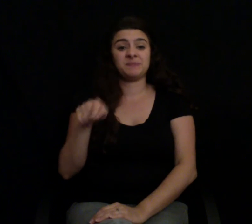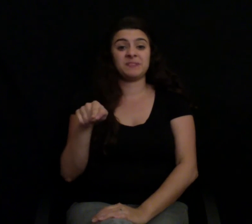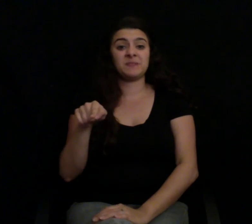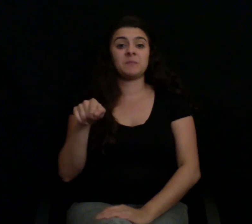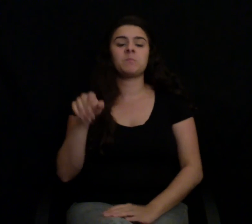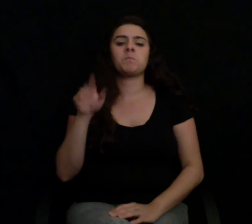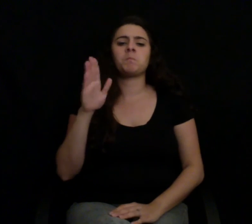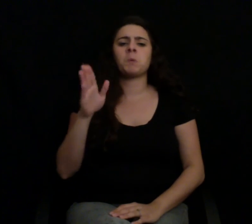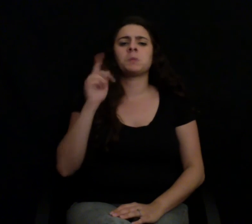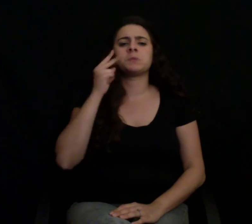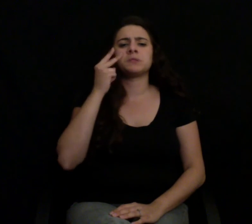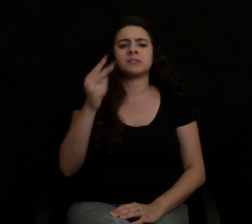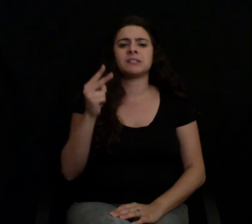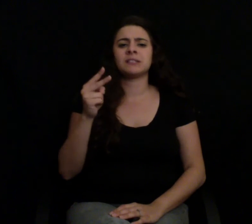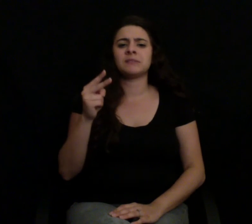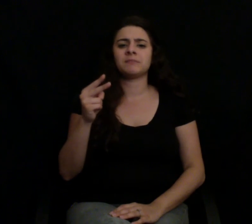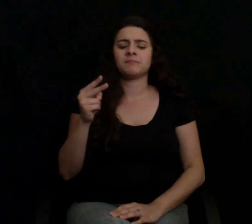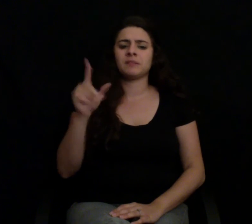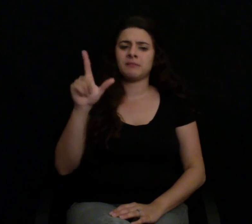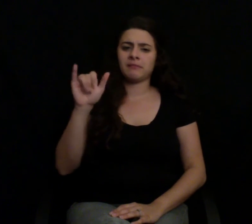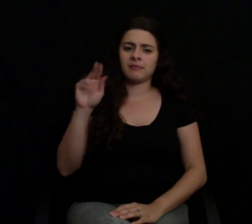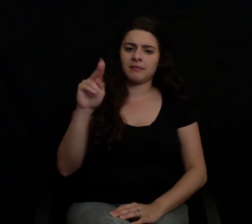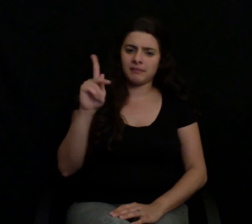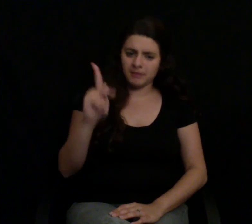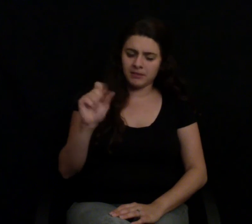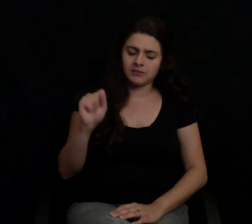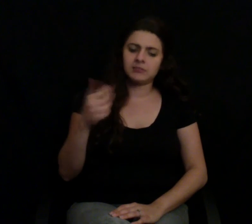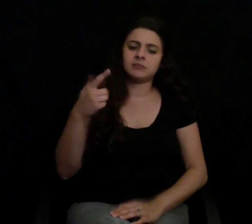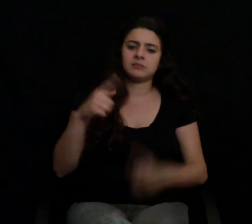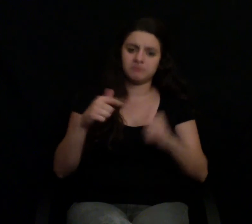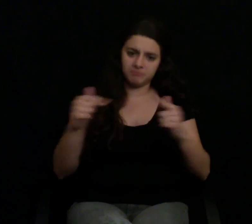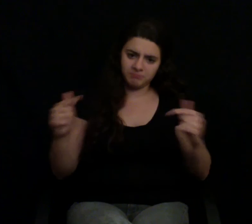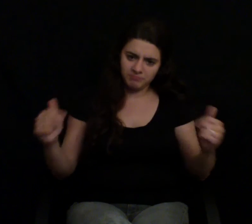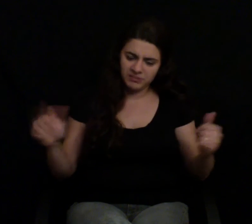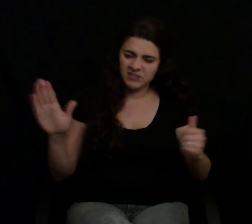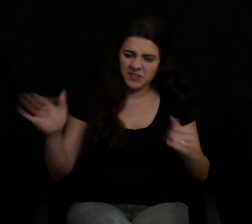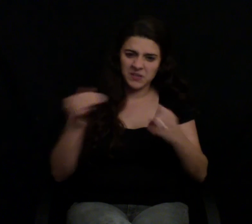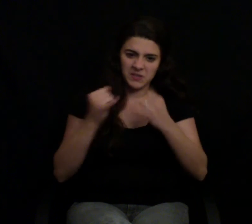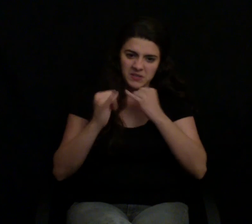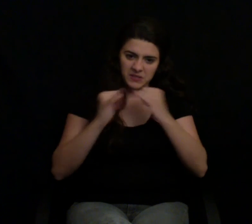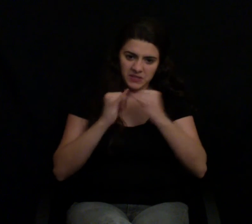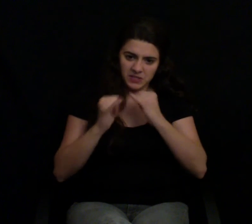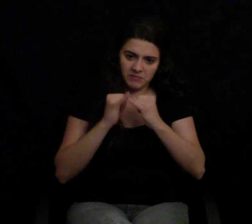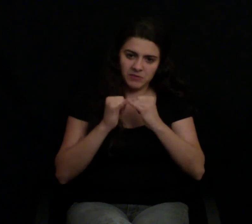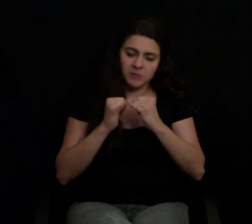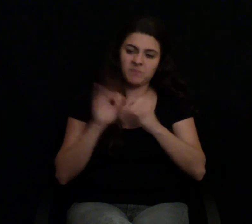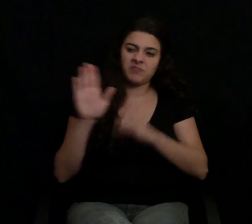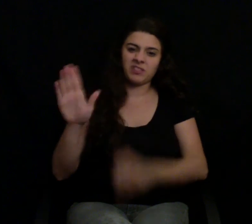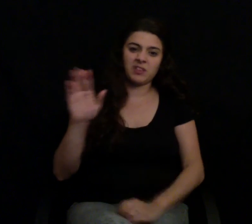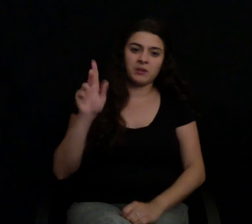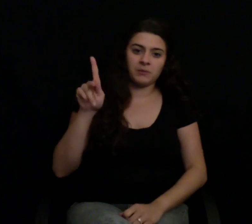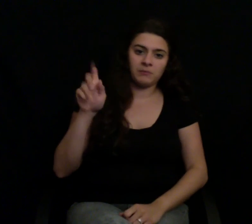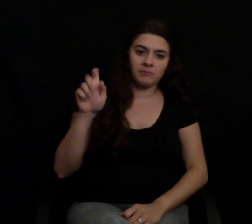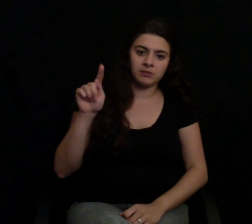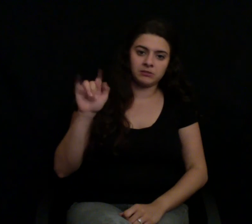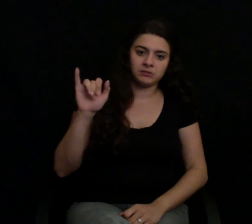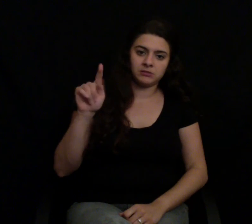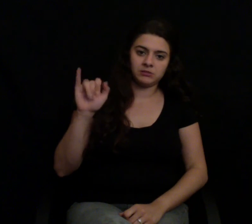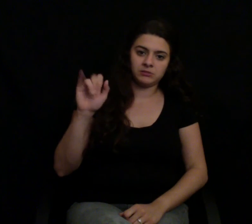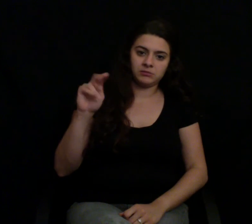original r slash videos post, their AMA, and a link to their petition. You know what? We'll even drop in a link to Craig's favorite